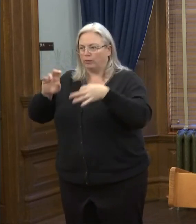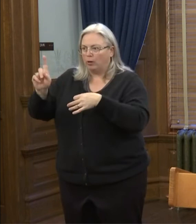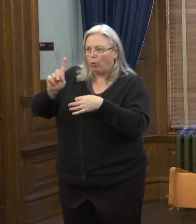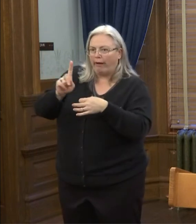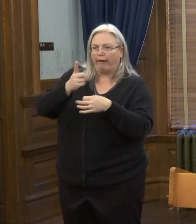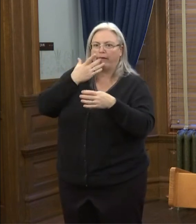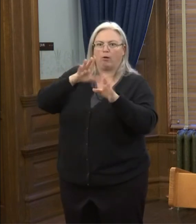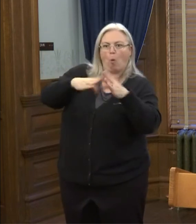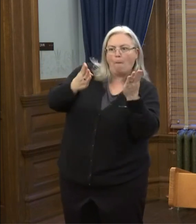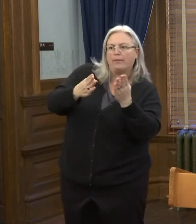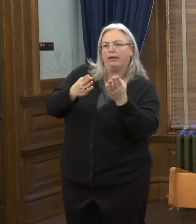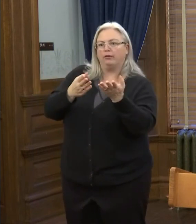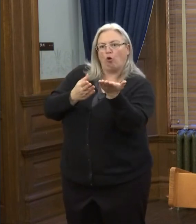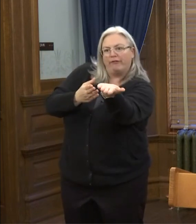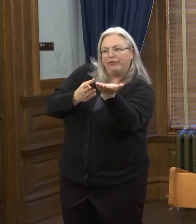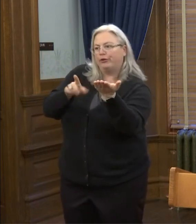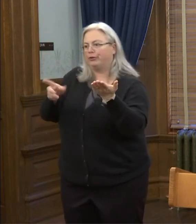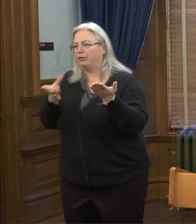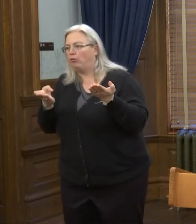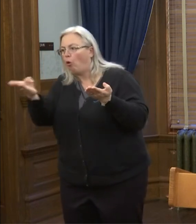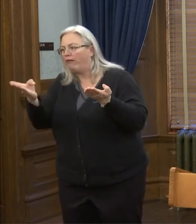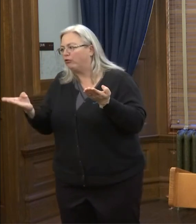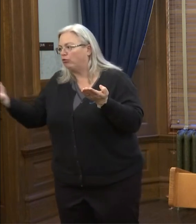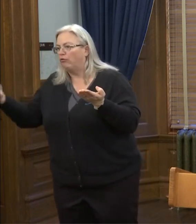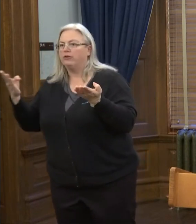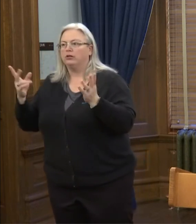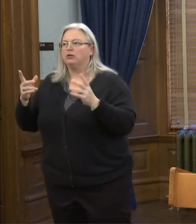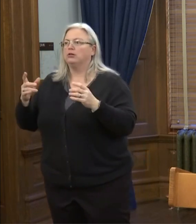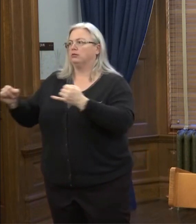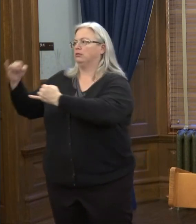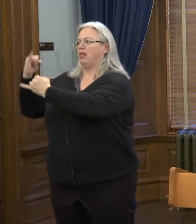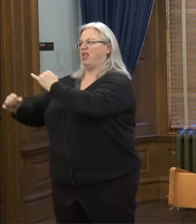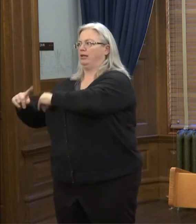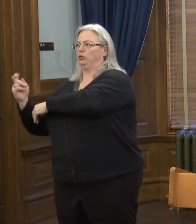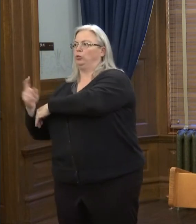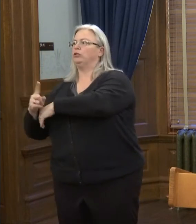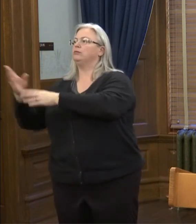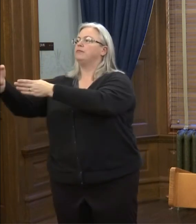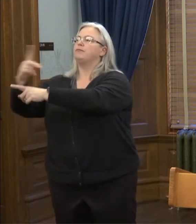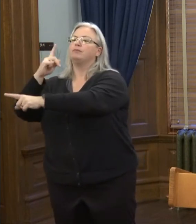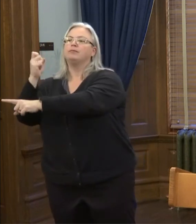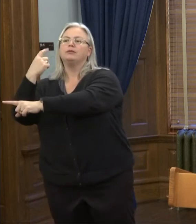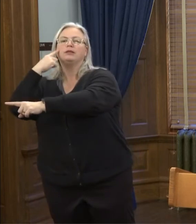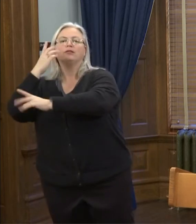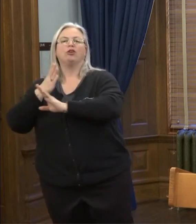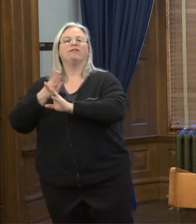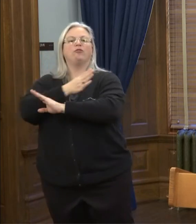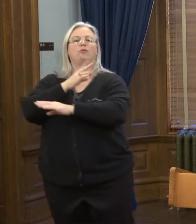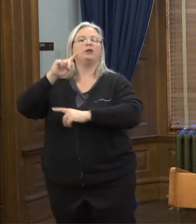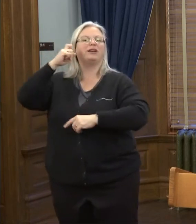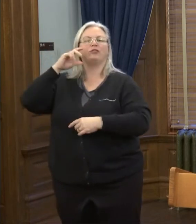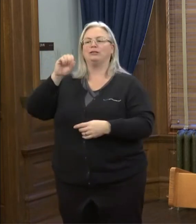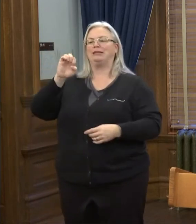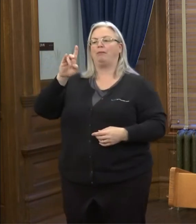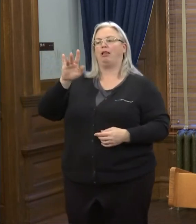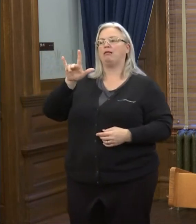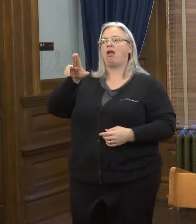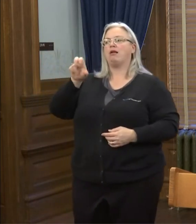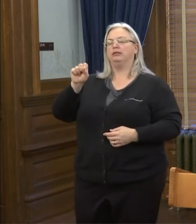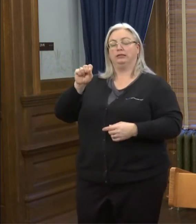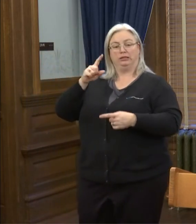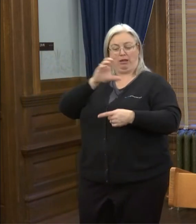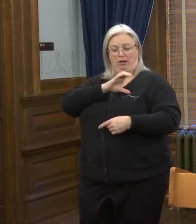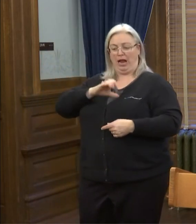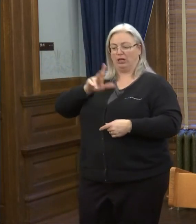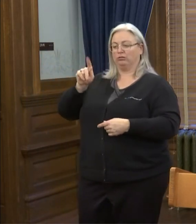want to open up, uh, those eligibilities first. Do you agree with, uh, former Governor Sebelius that the Kansas Congressman